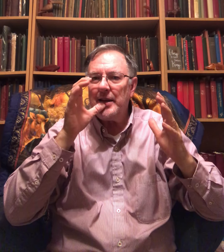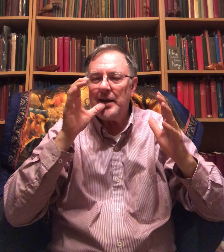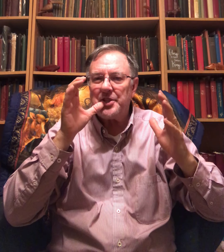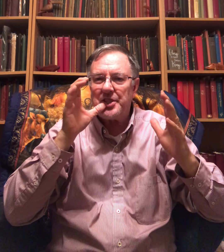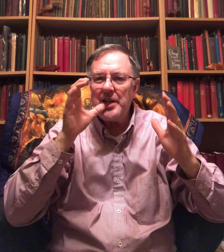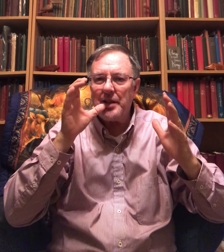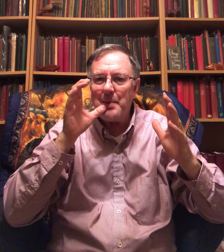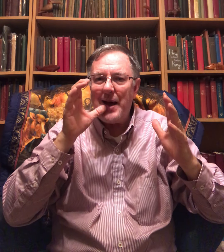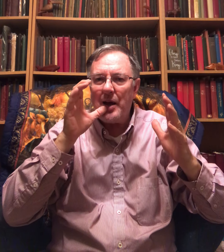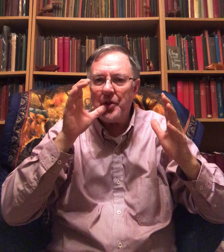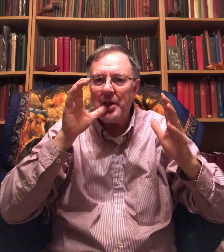A C on the mouth.